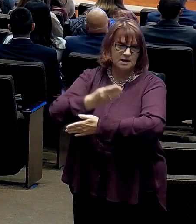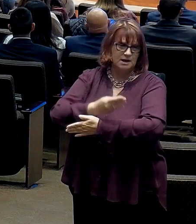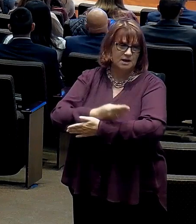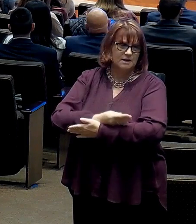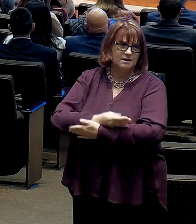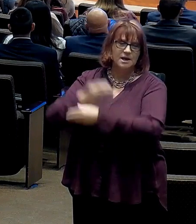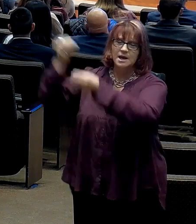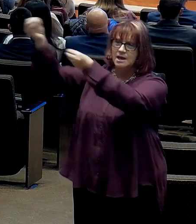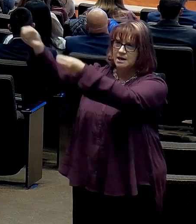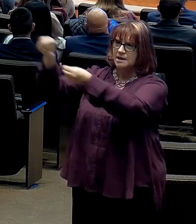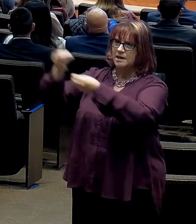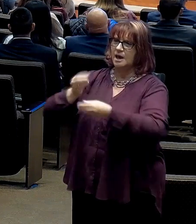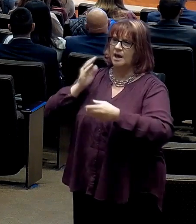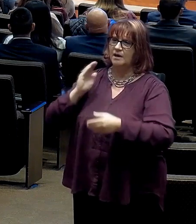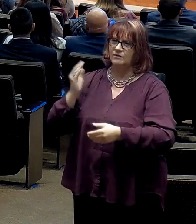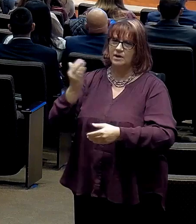us His Son.